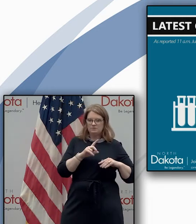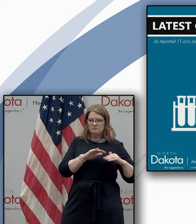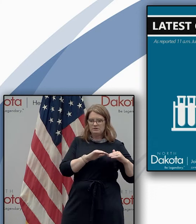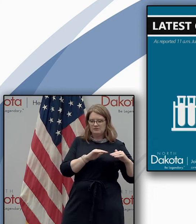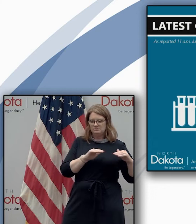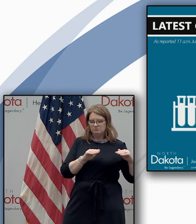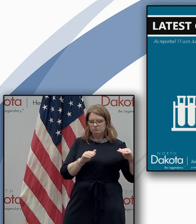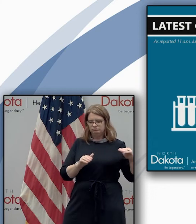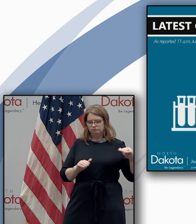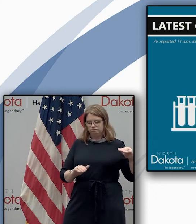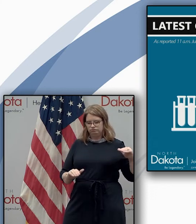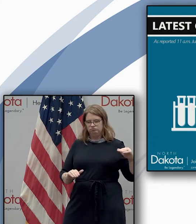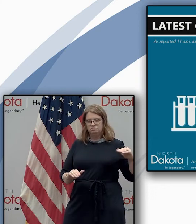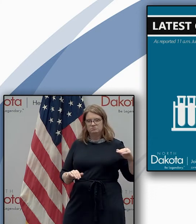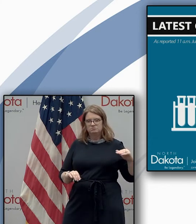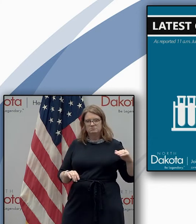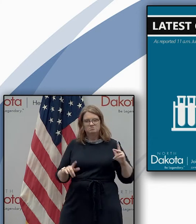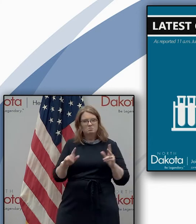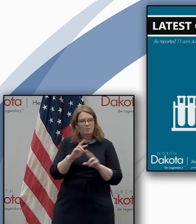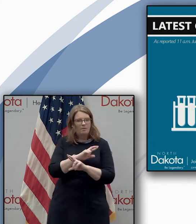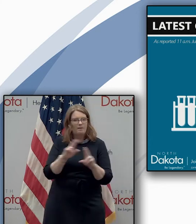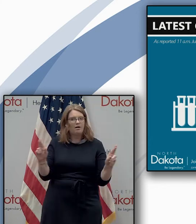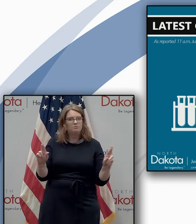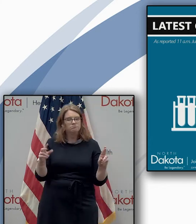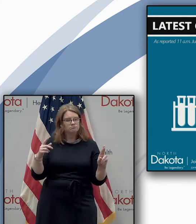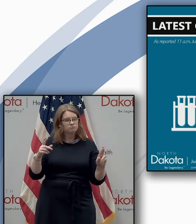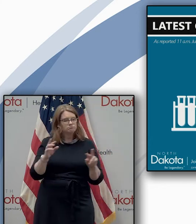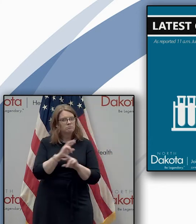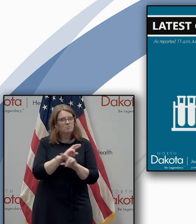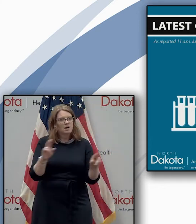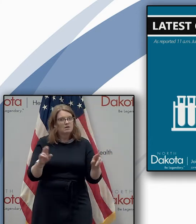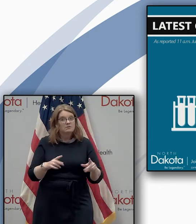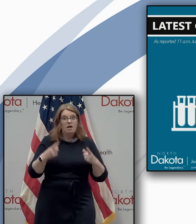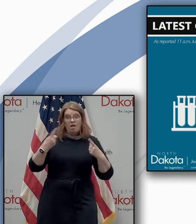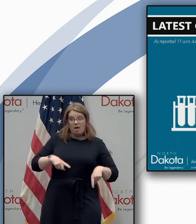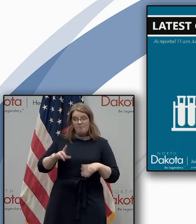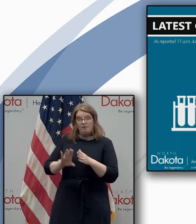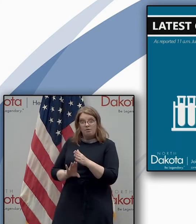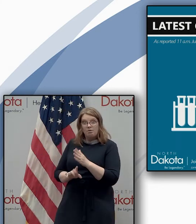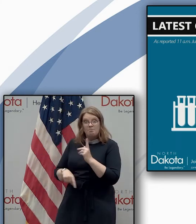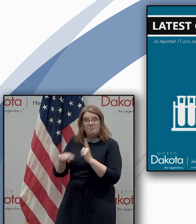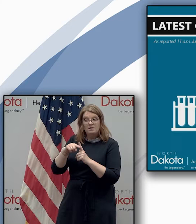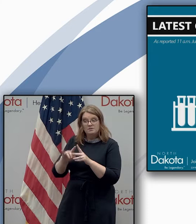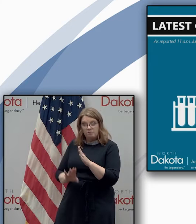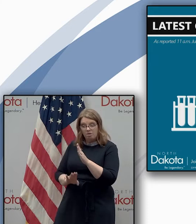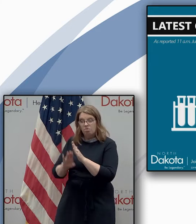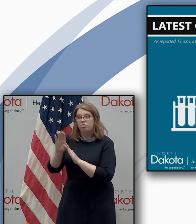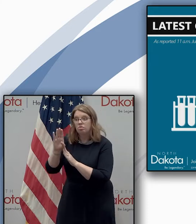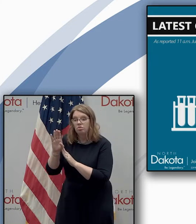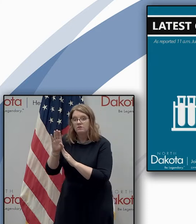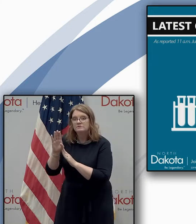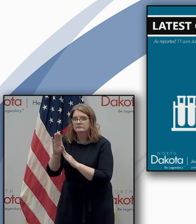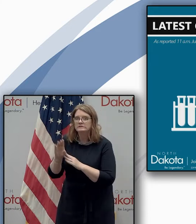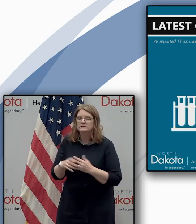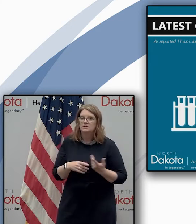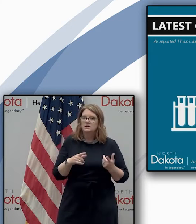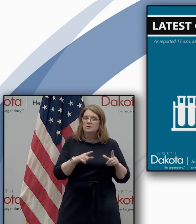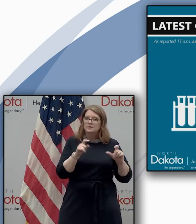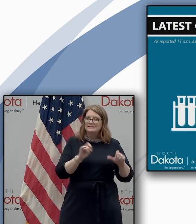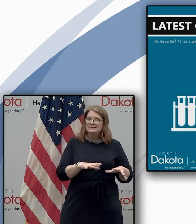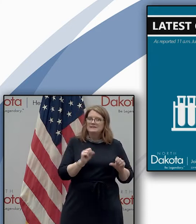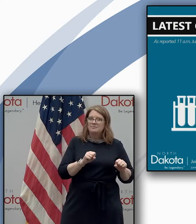remains well positioned and well prepared if we do have a surge because of our testing capability and the low use of